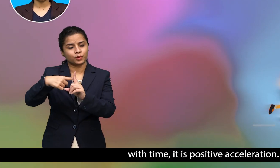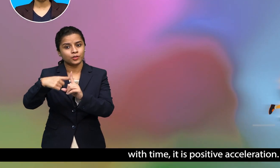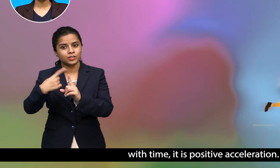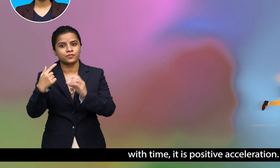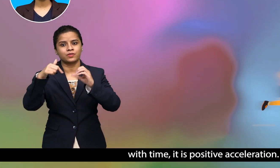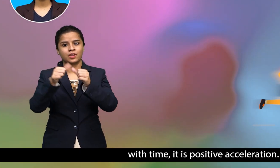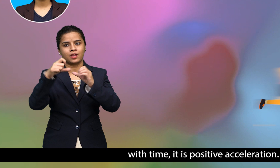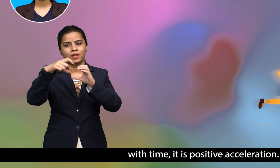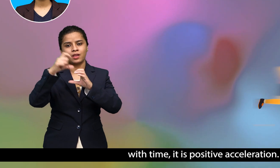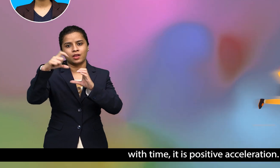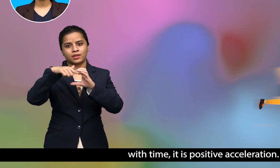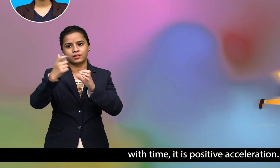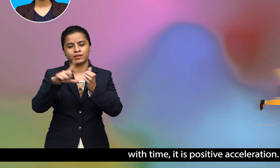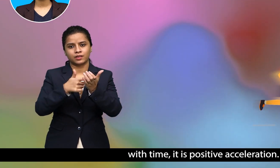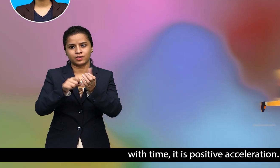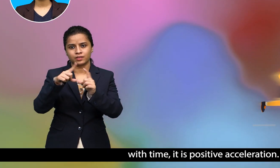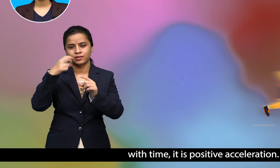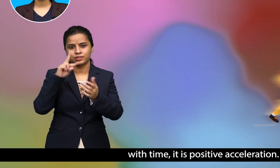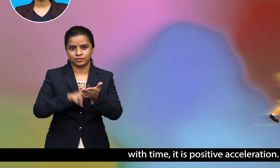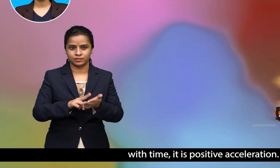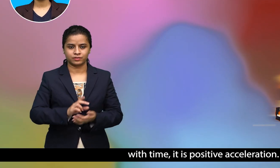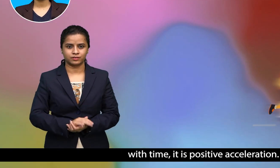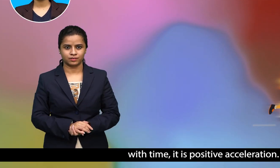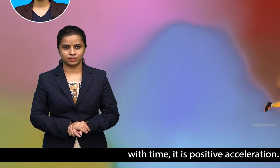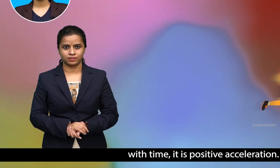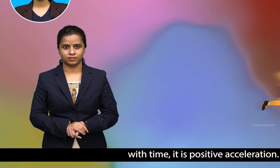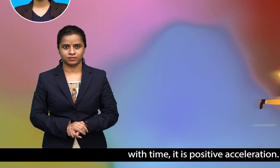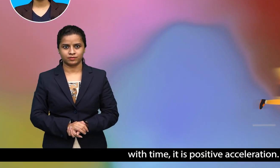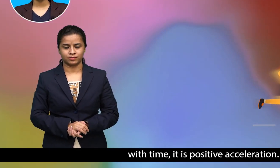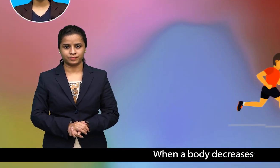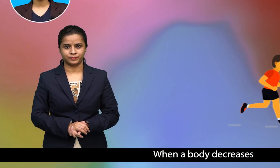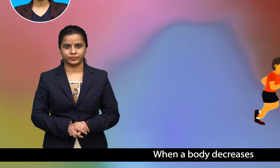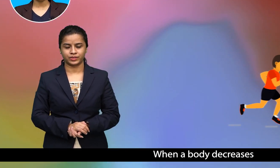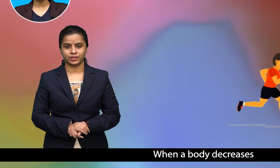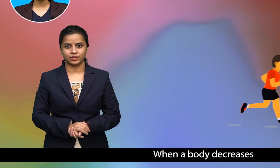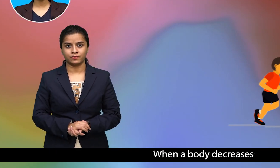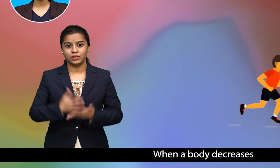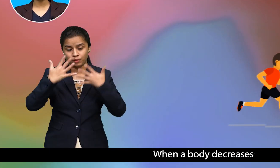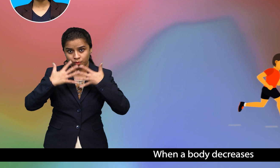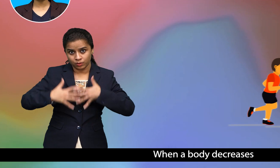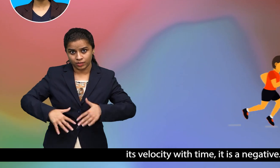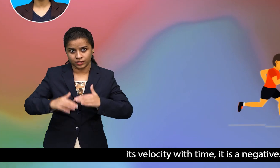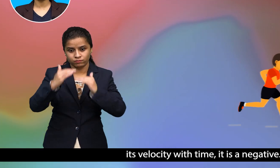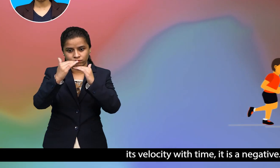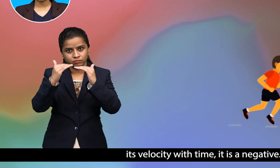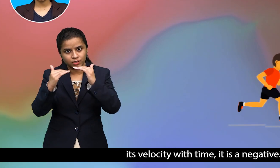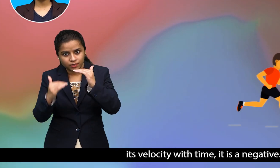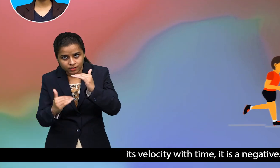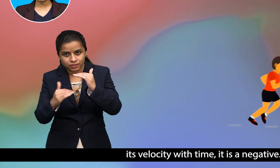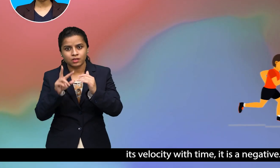when a body decreases its velocity with time